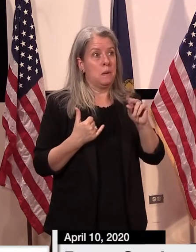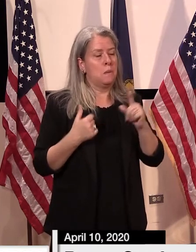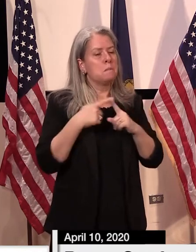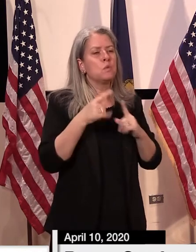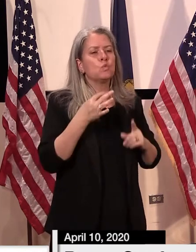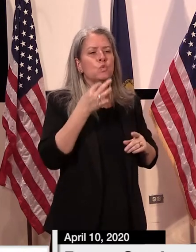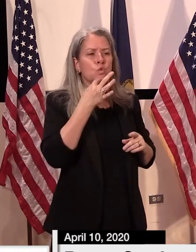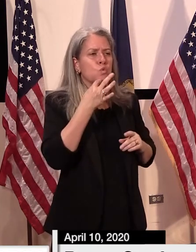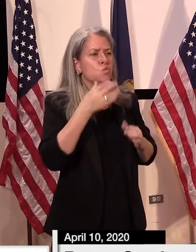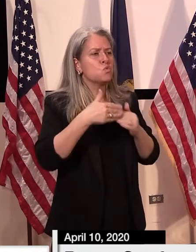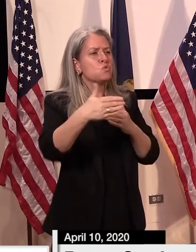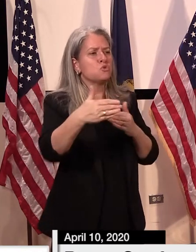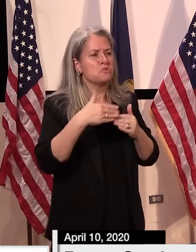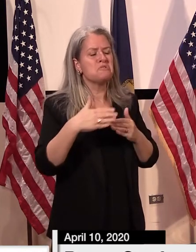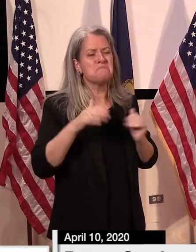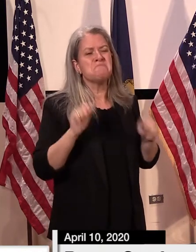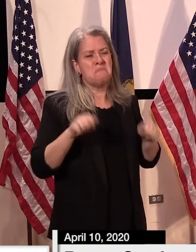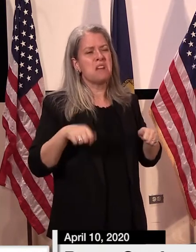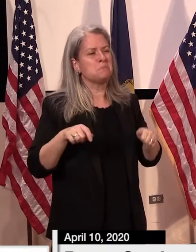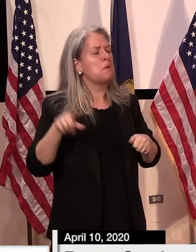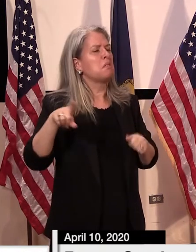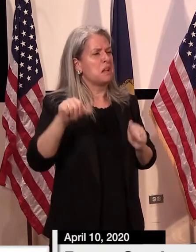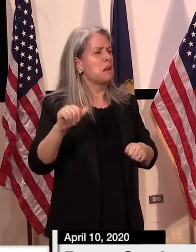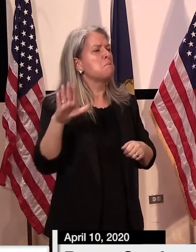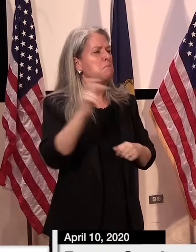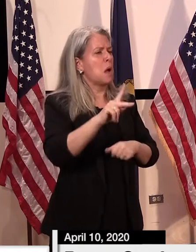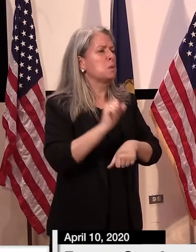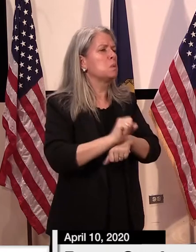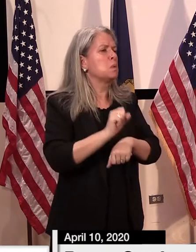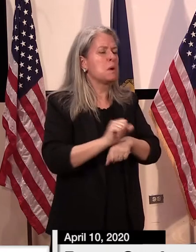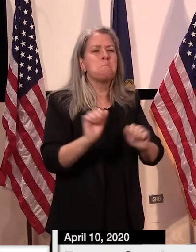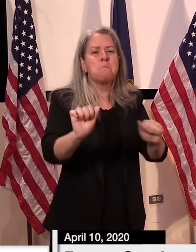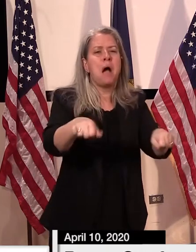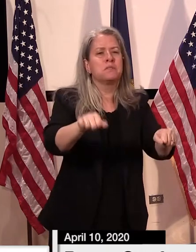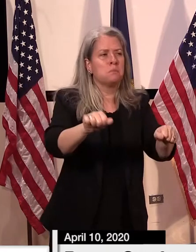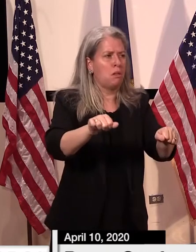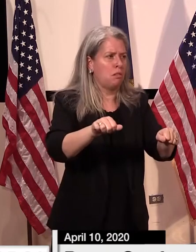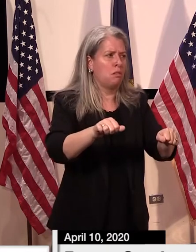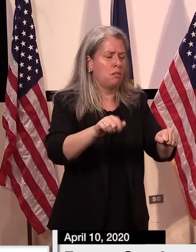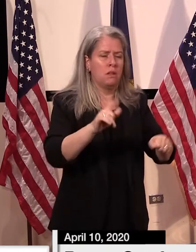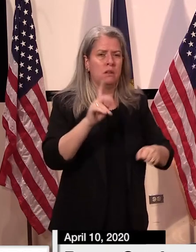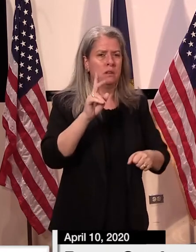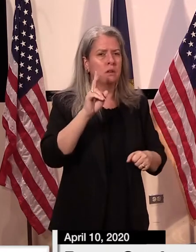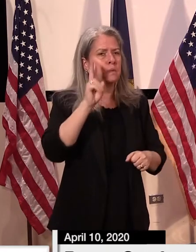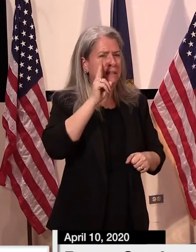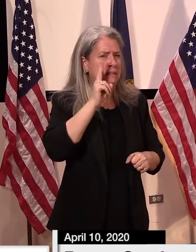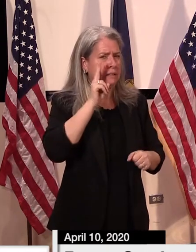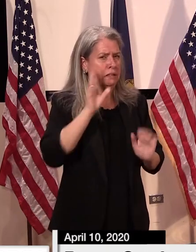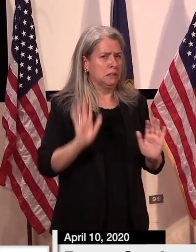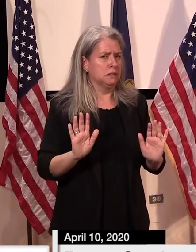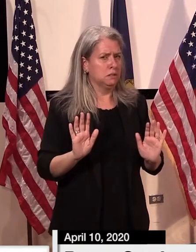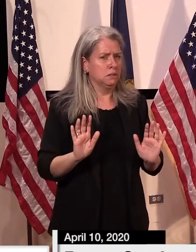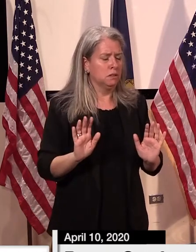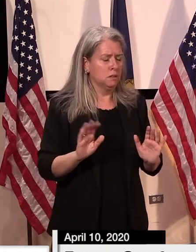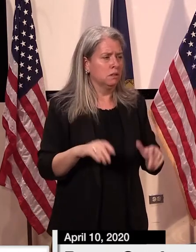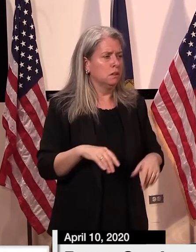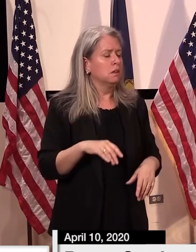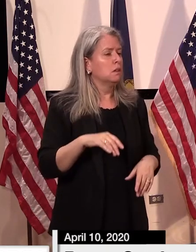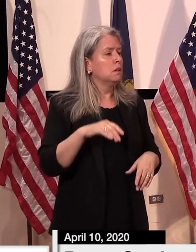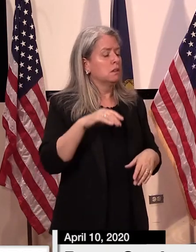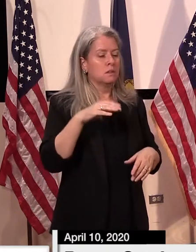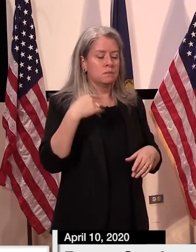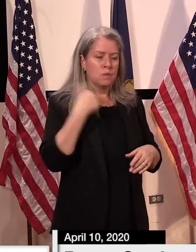to come as this extension to May 15th. But as I've shown, we've taken